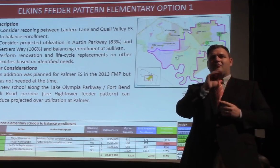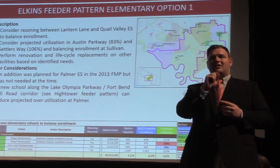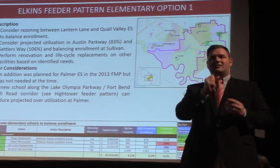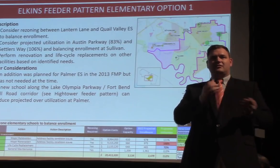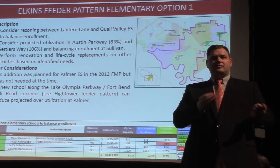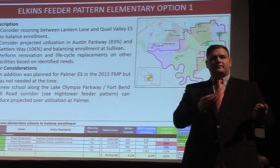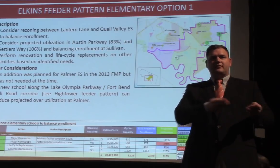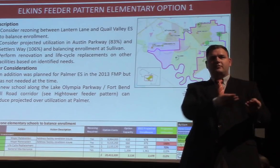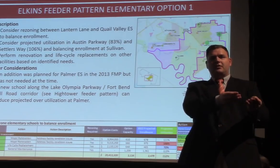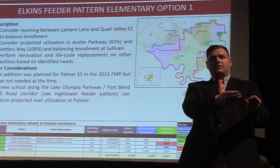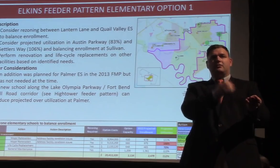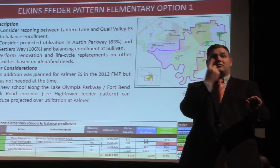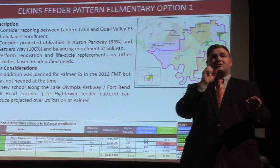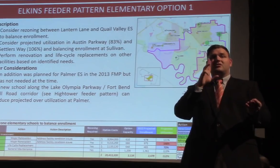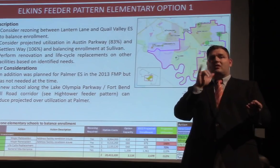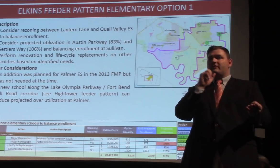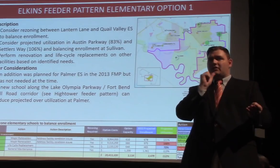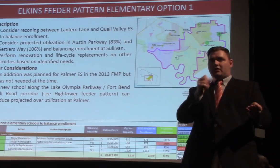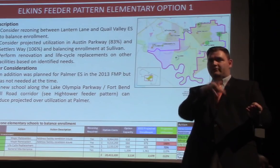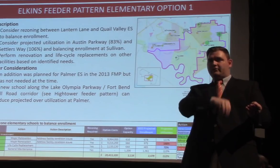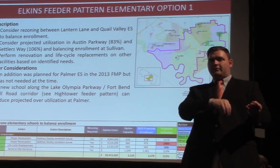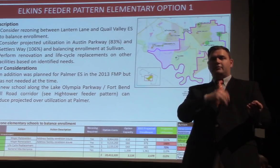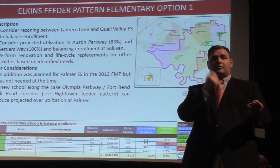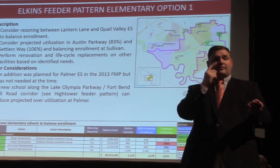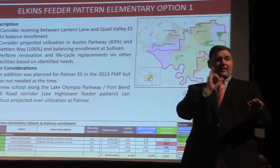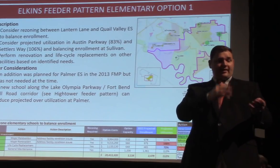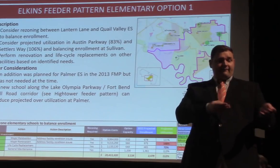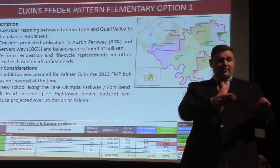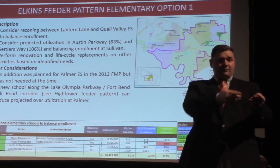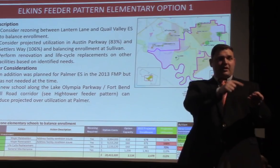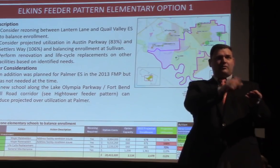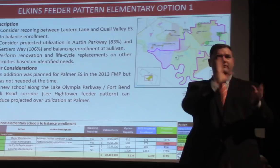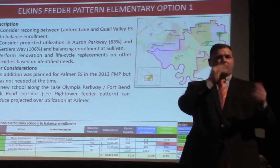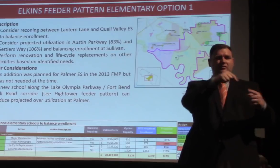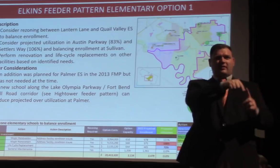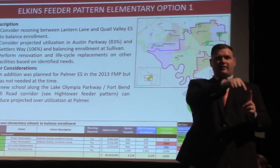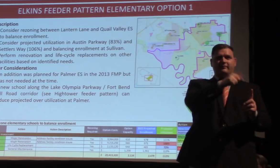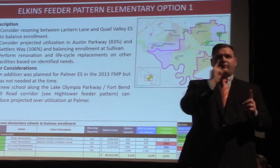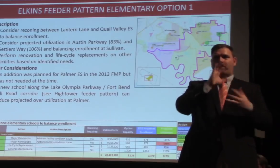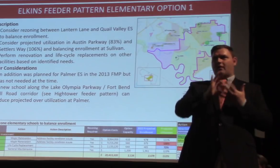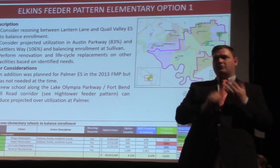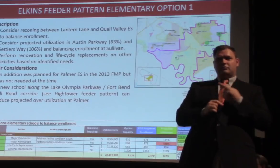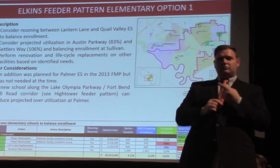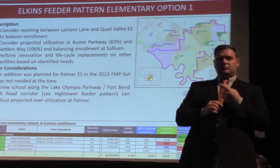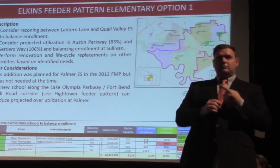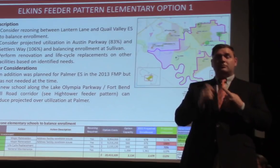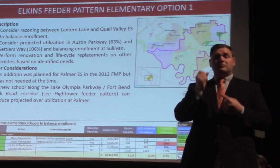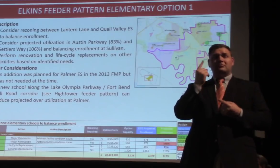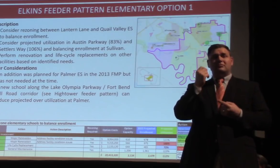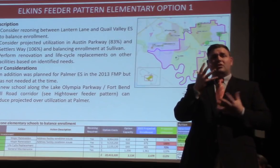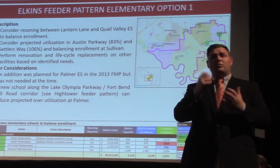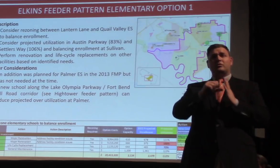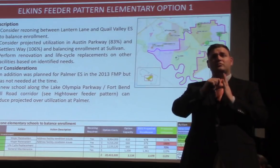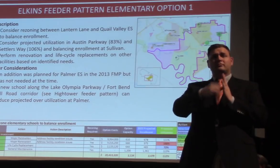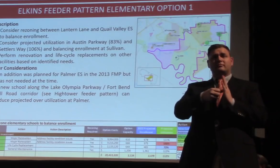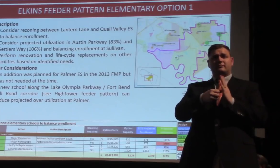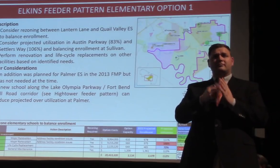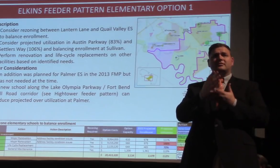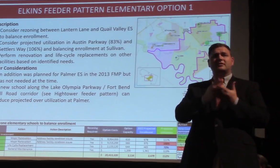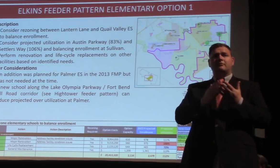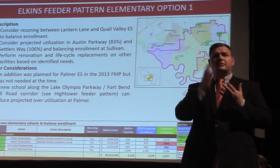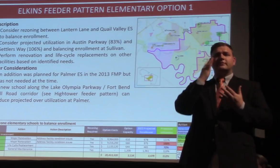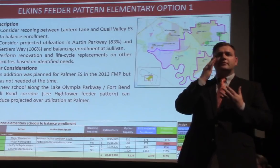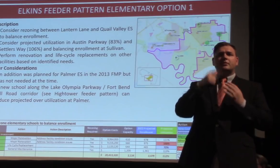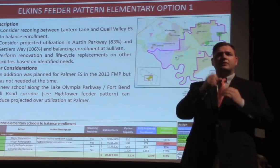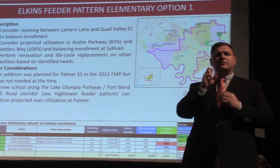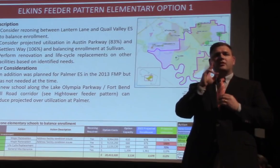Sullivan. And so you'll have to look at that feeder pattern for those options. I do want to point out that, you know, there's, there's some worry about Sullivan